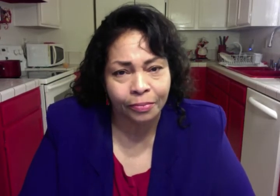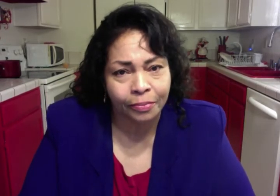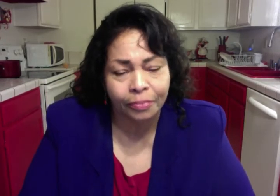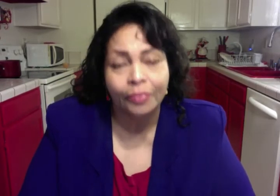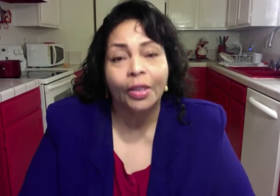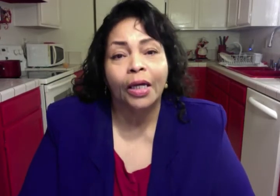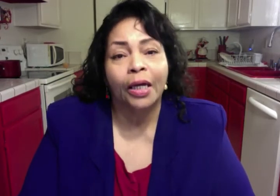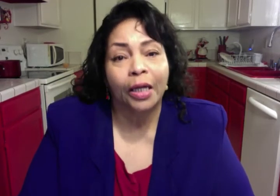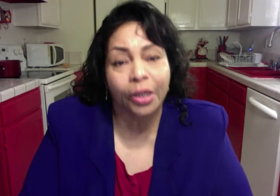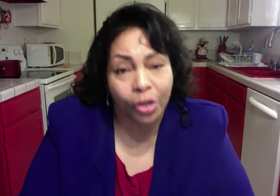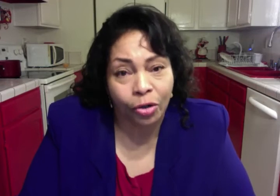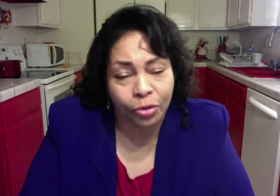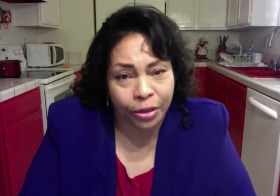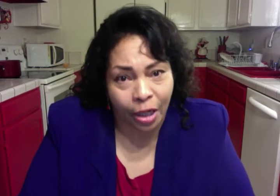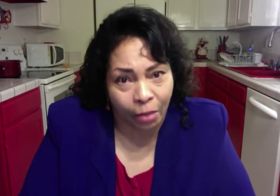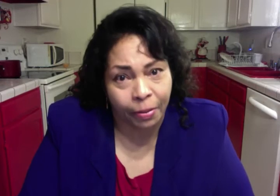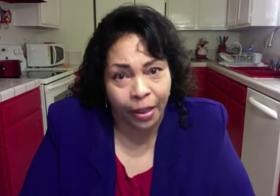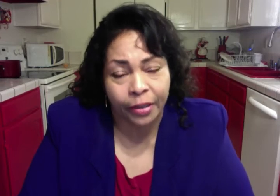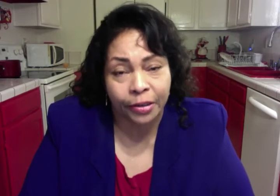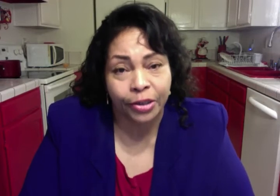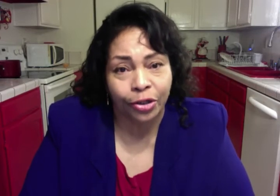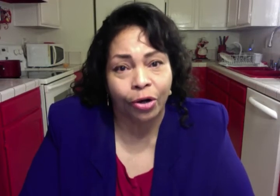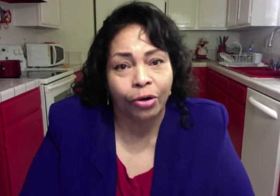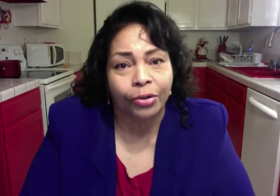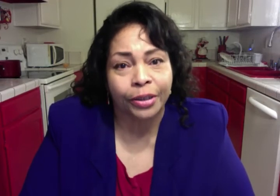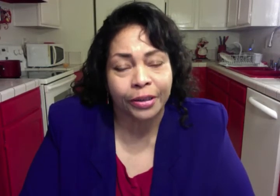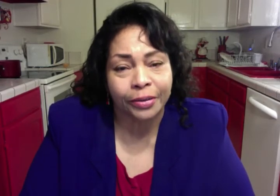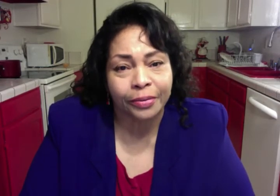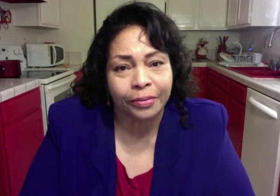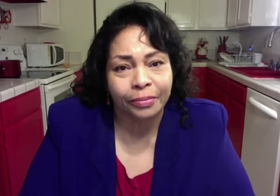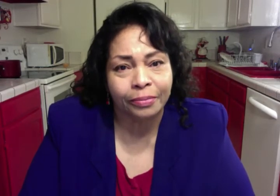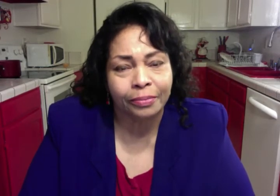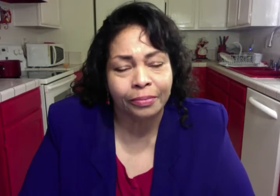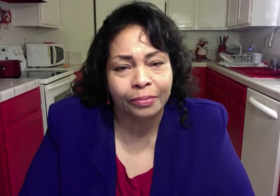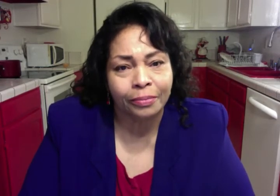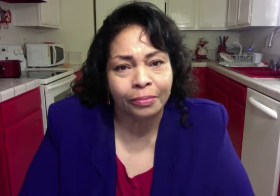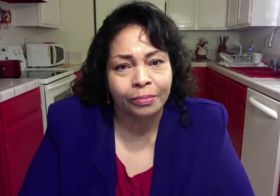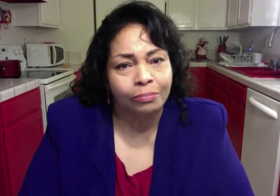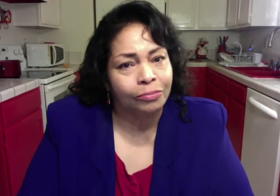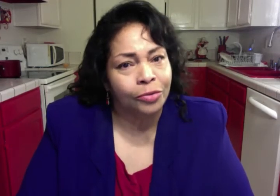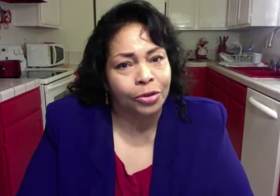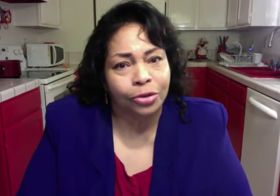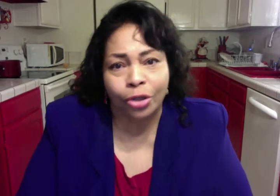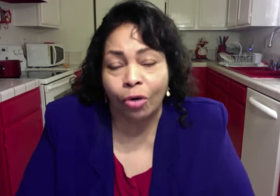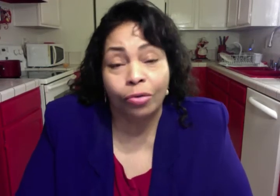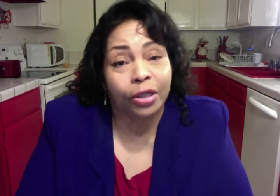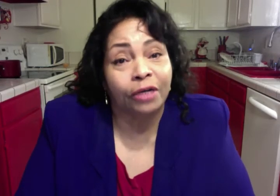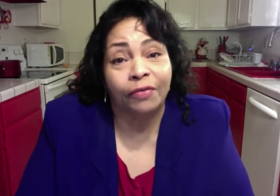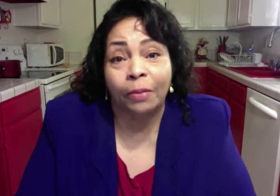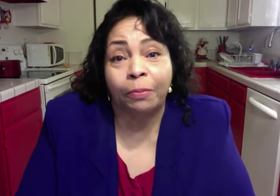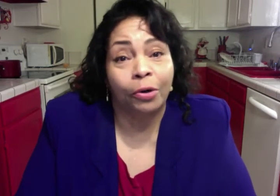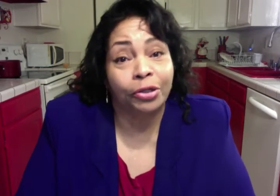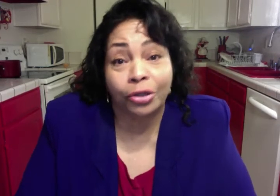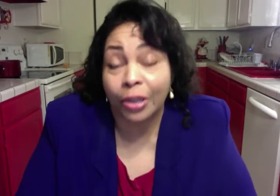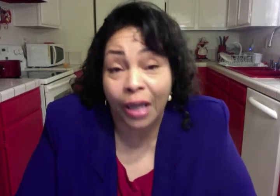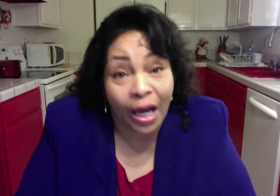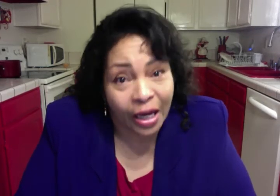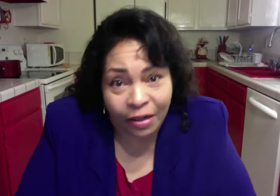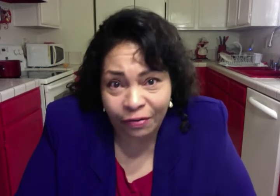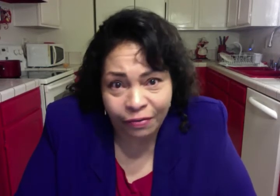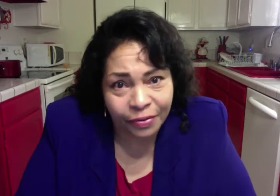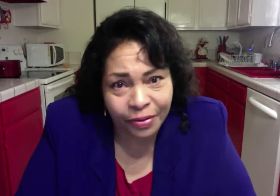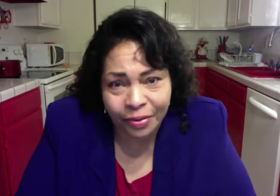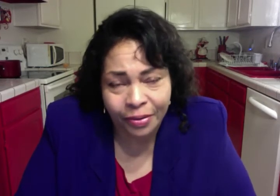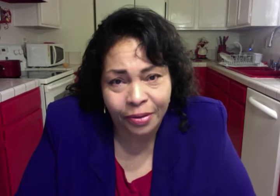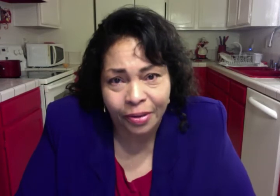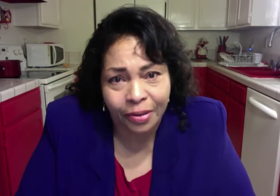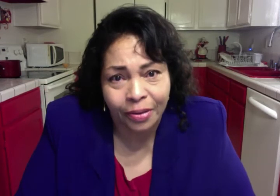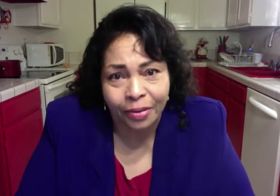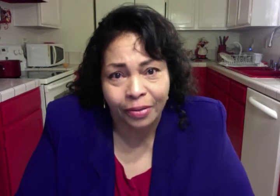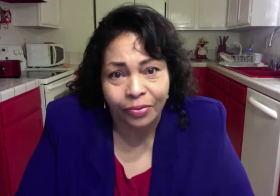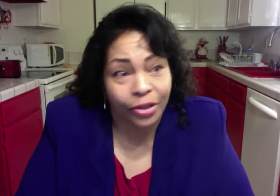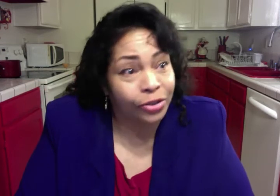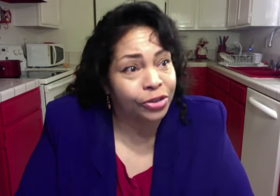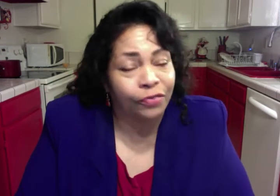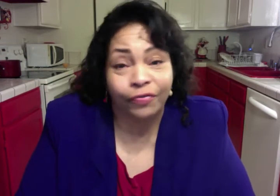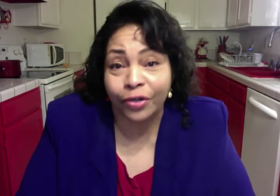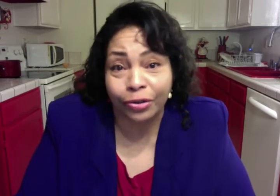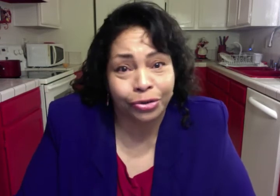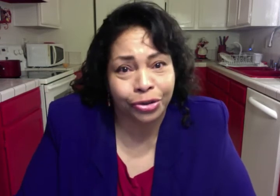He knows how badly you hurt him Don't give up on your life There's a future